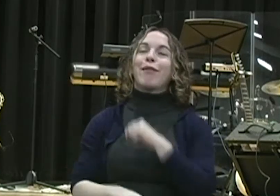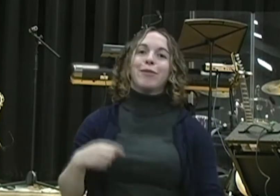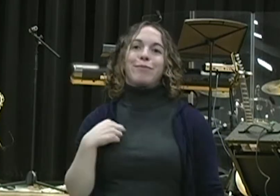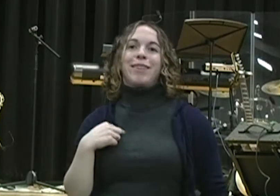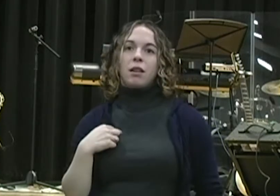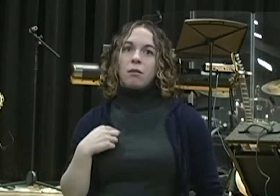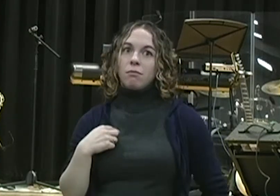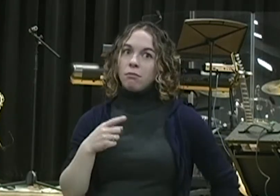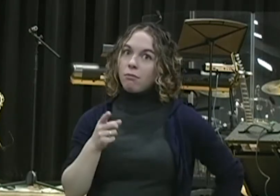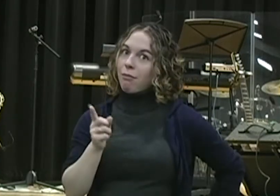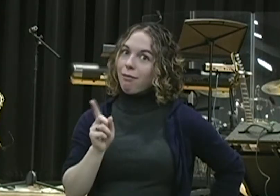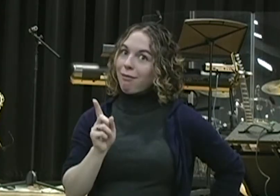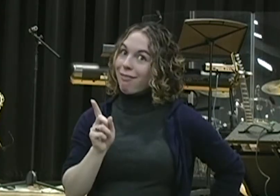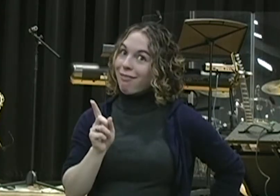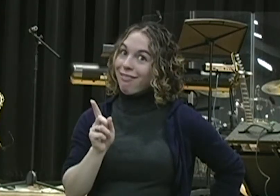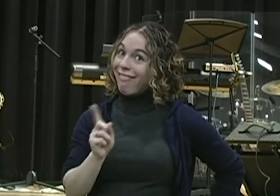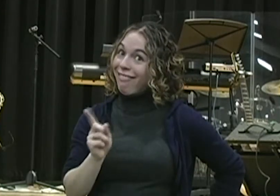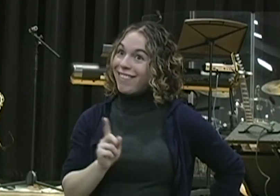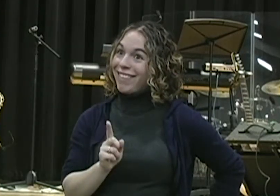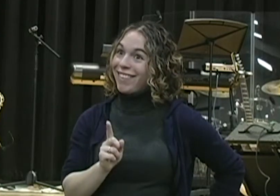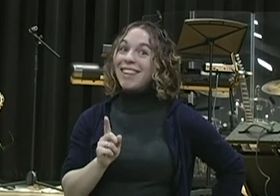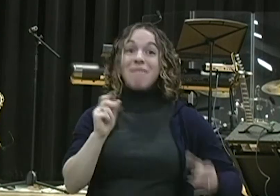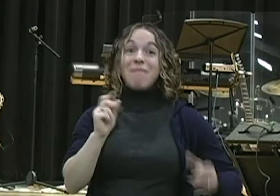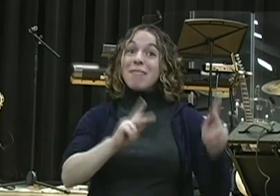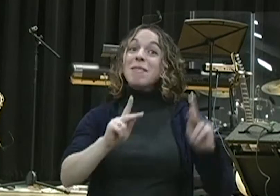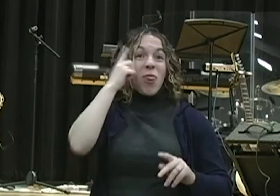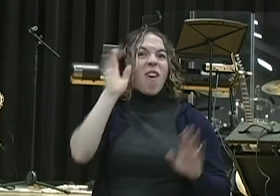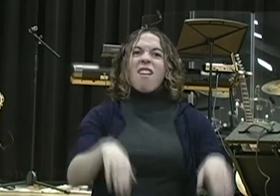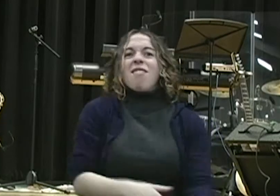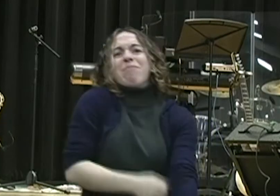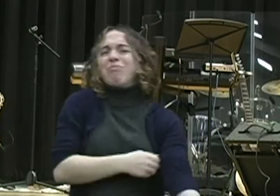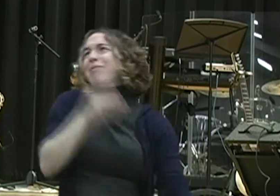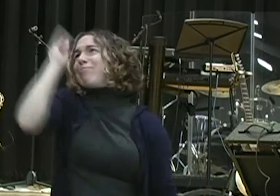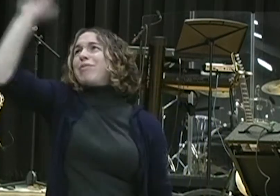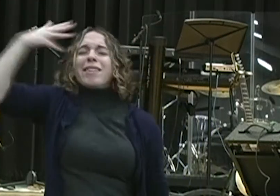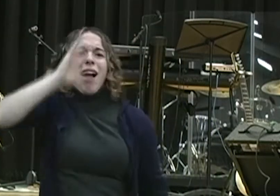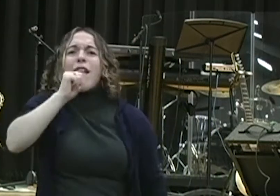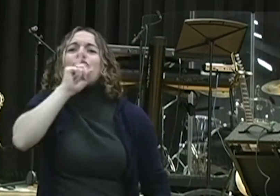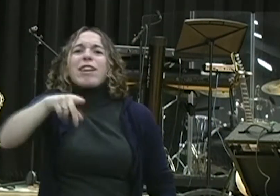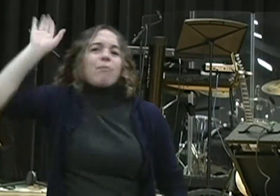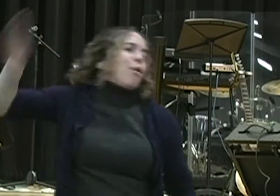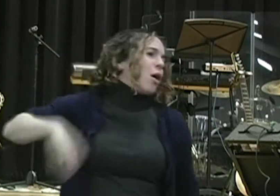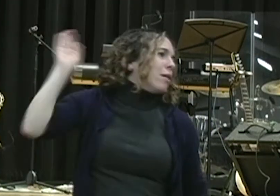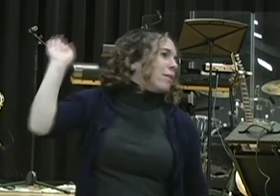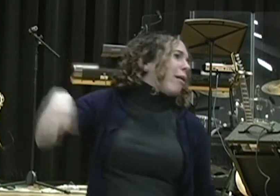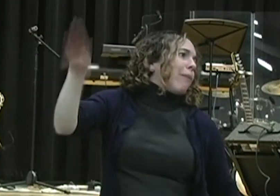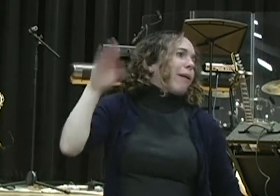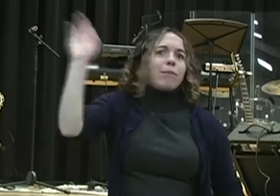Daniel believed that, but he facilitated that truth differently than many of us